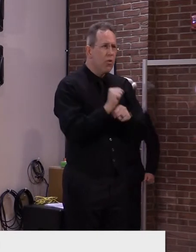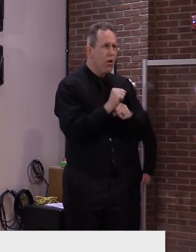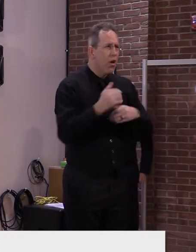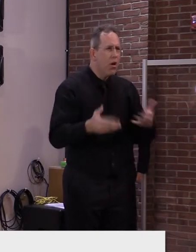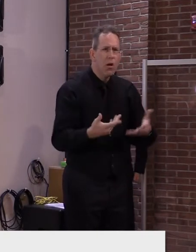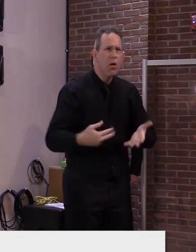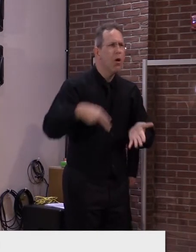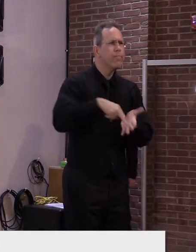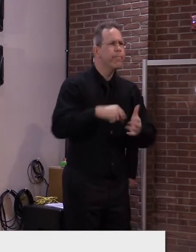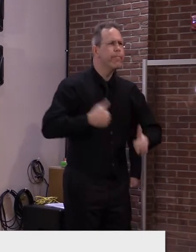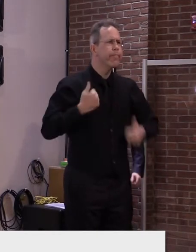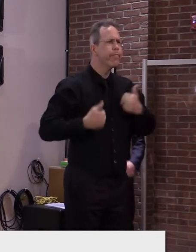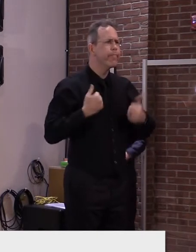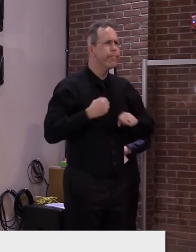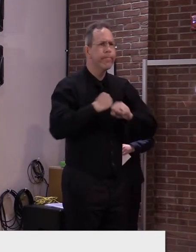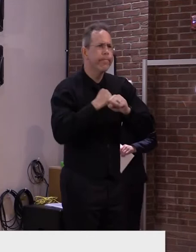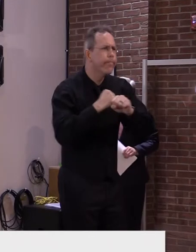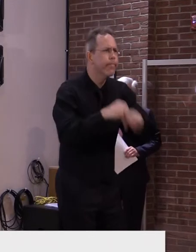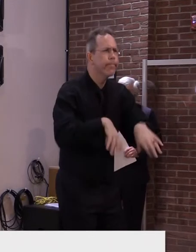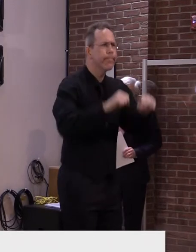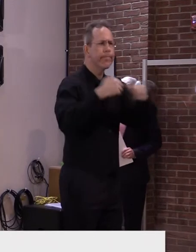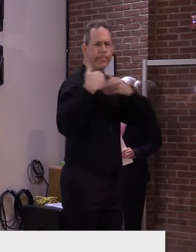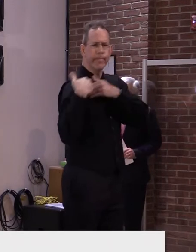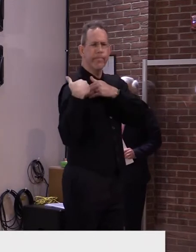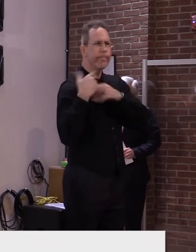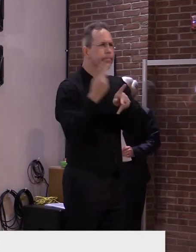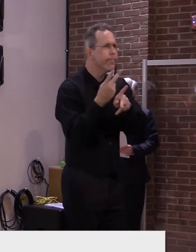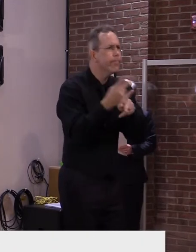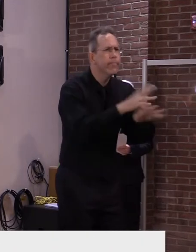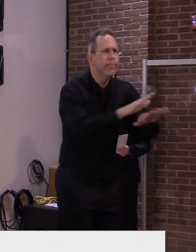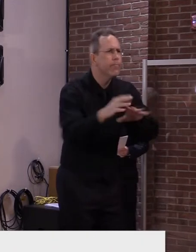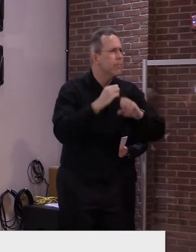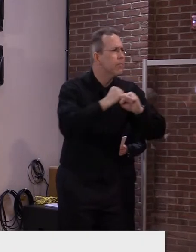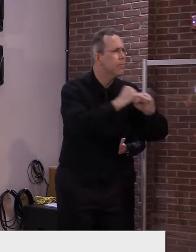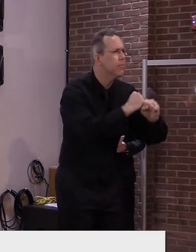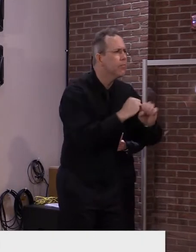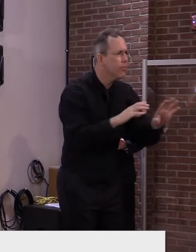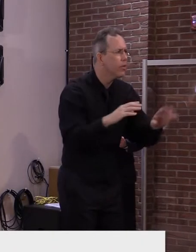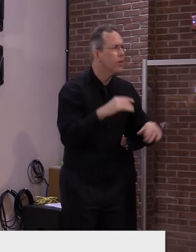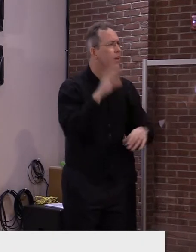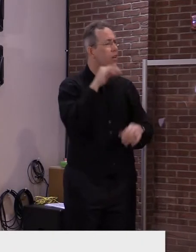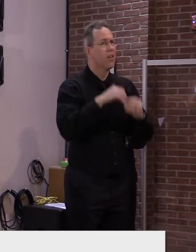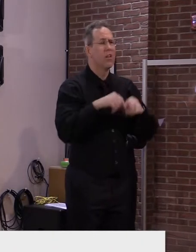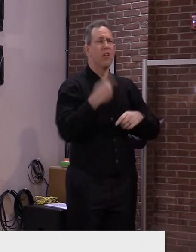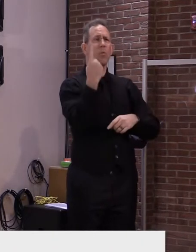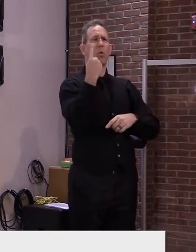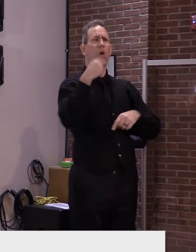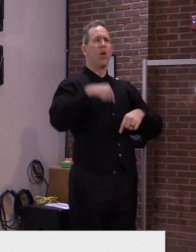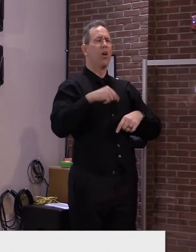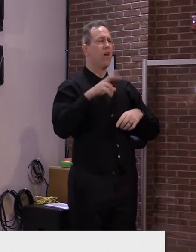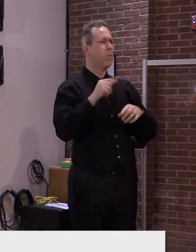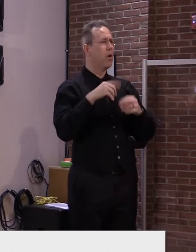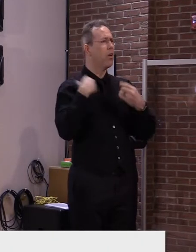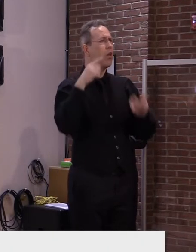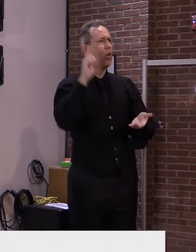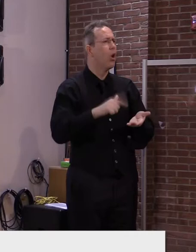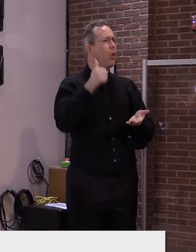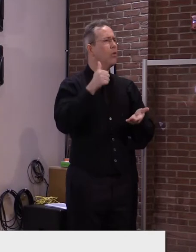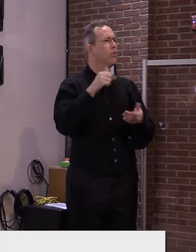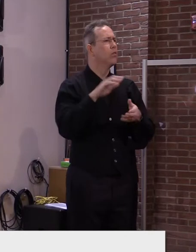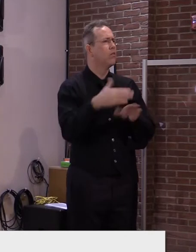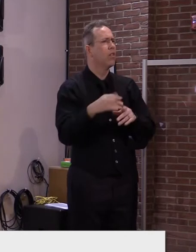Vermont continues to have one if not the lowest death rate in the country. Unfortunately, we've seen a